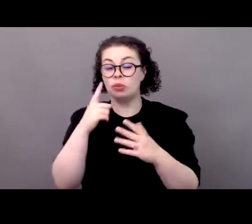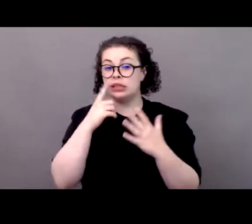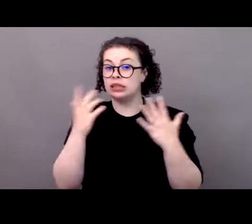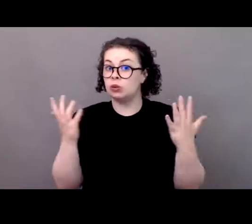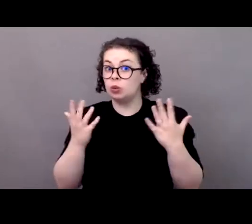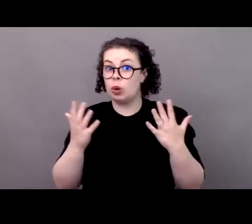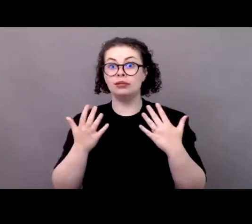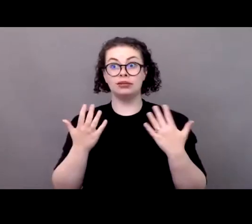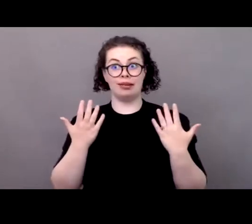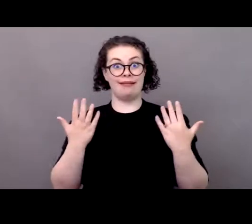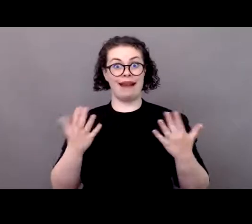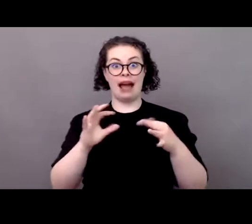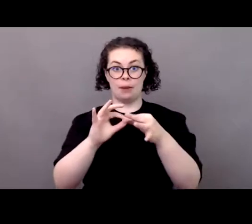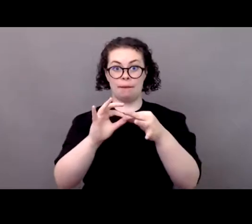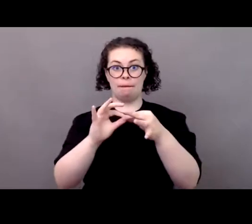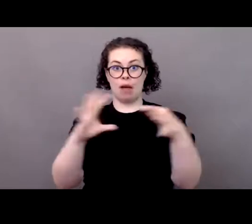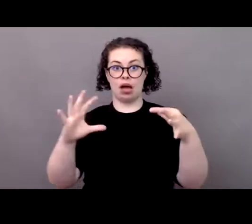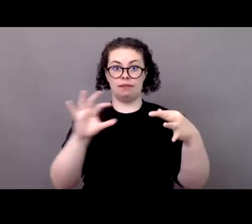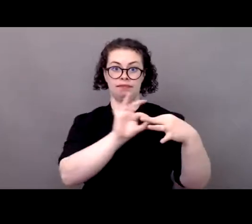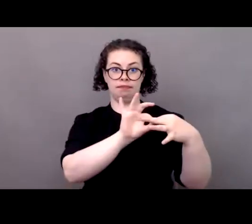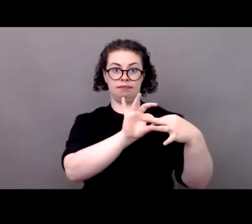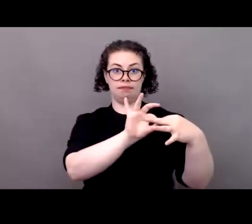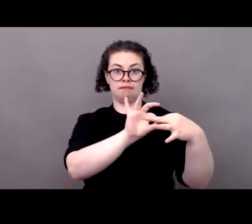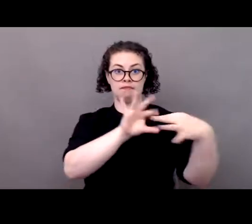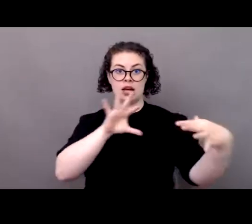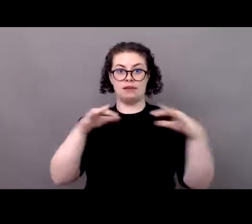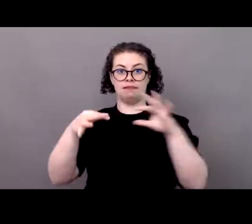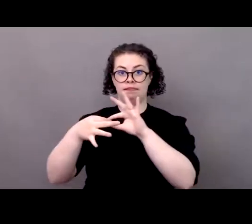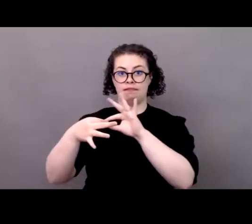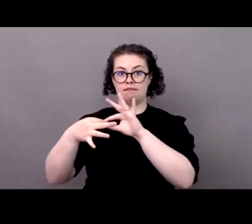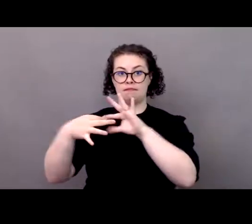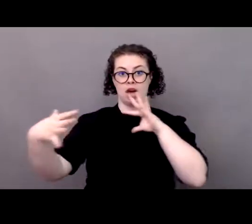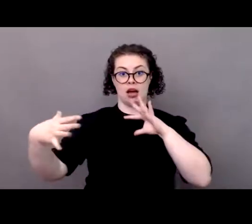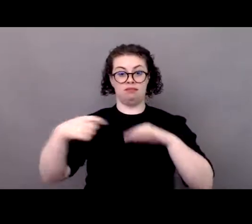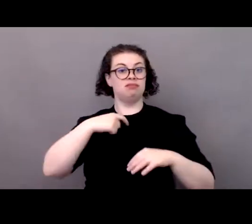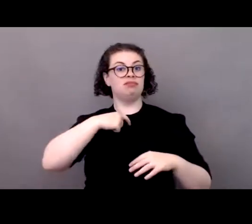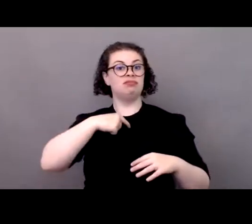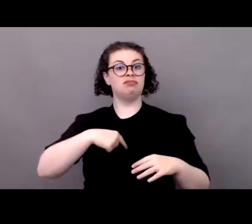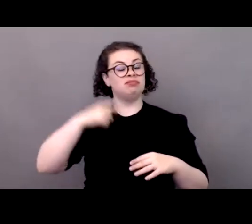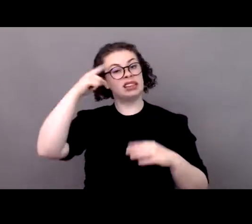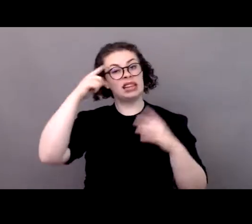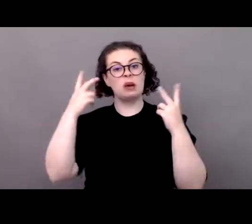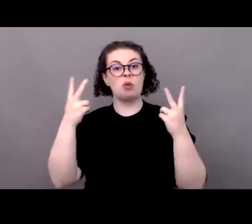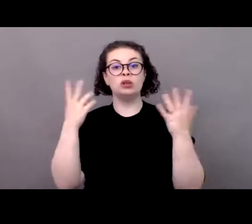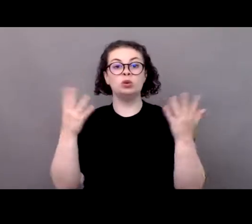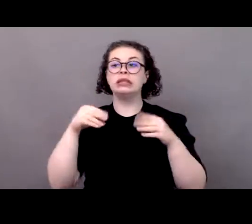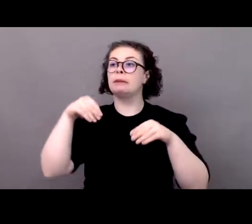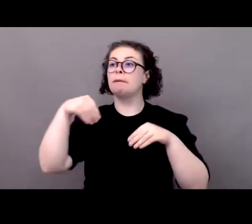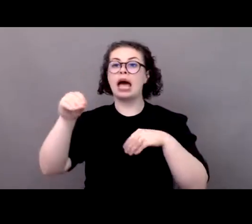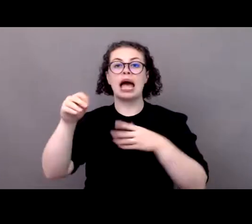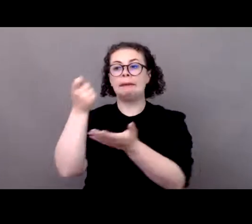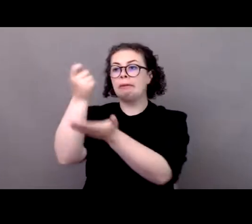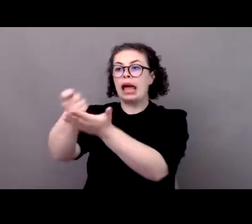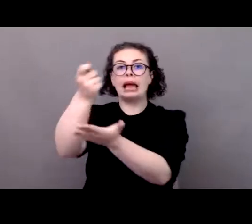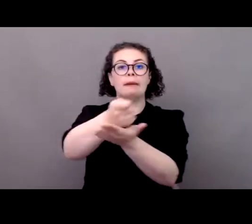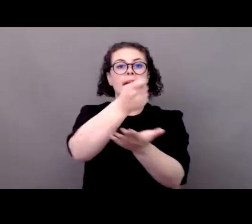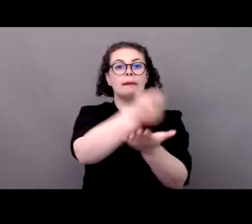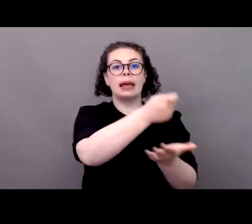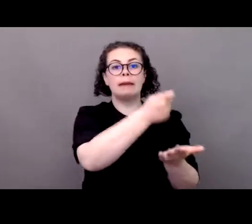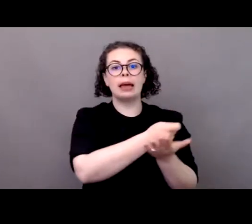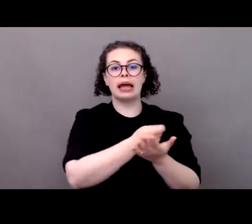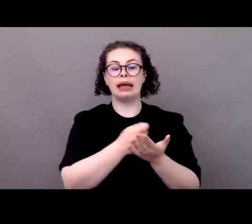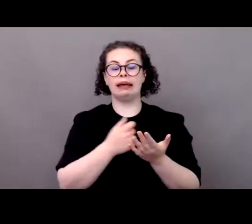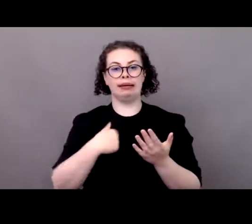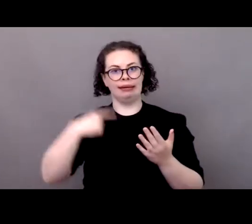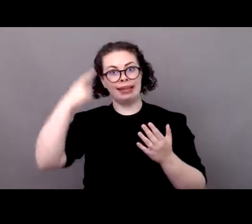integrated ecosystem we produce at the price and we consume at the price but the cost of environmental degradation will not be seen or